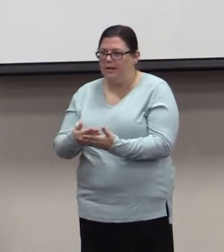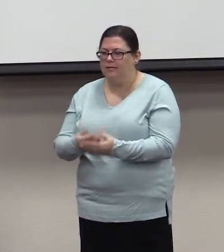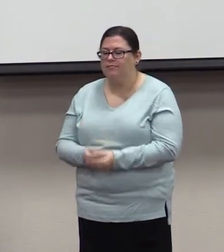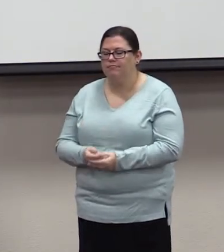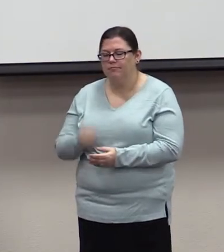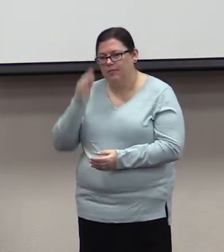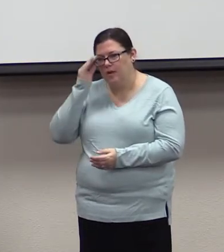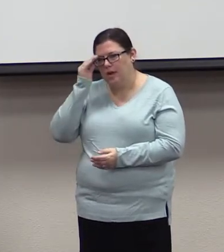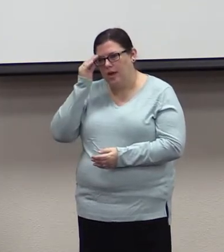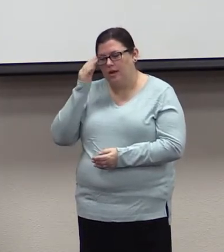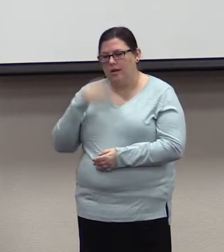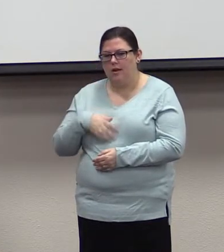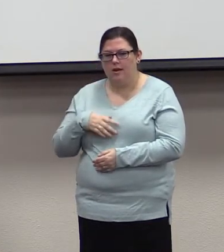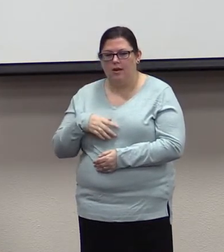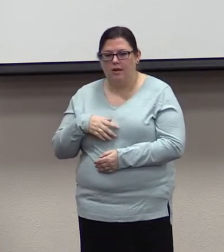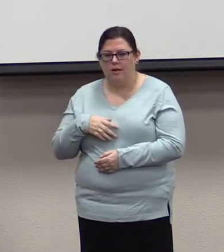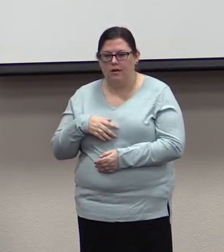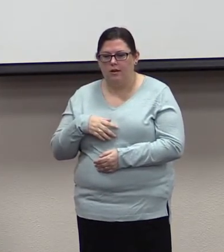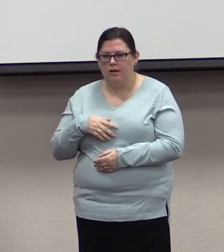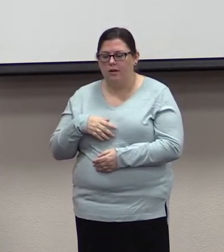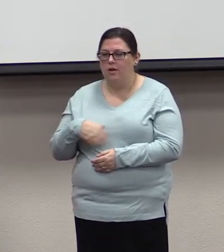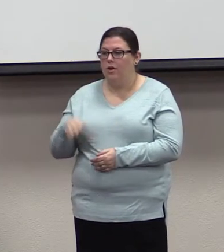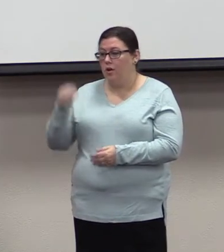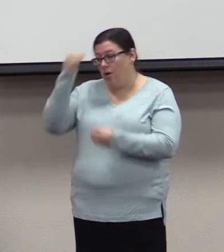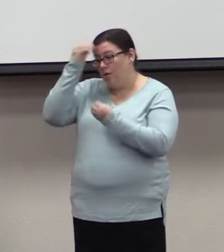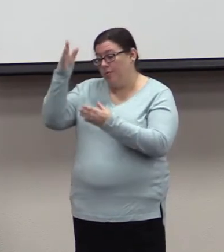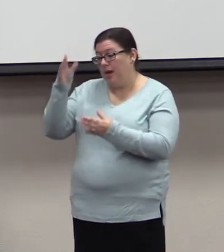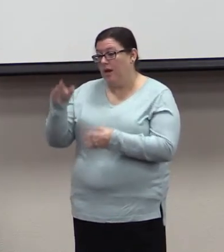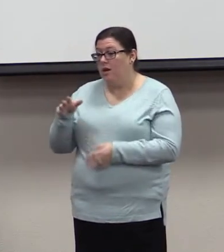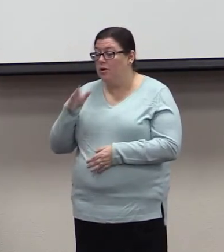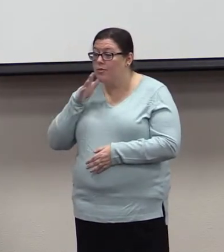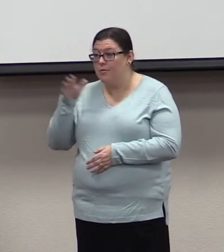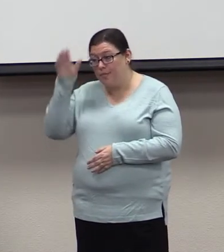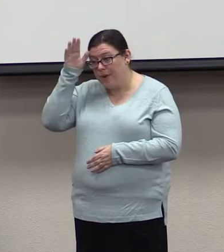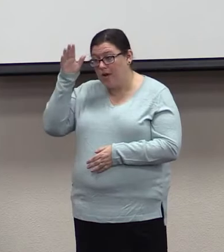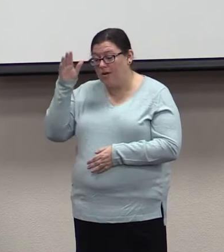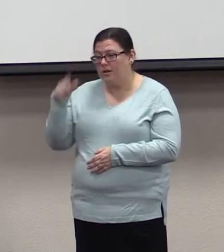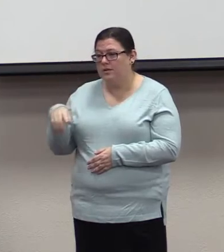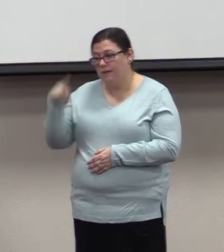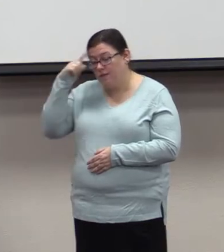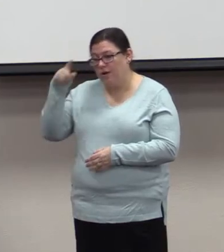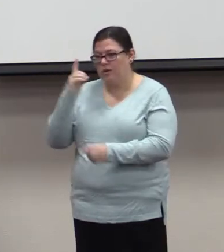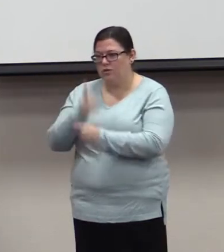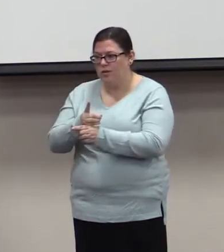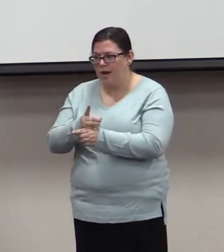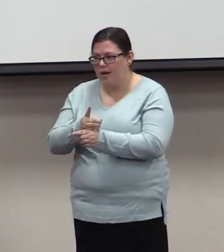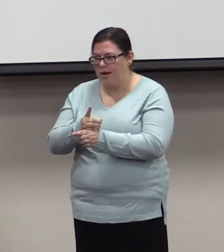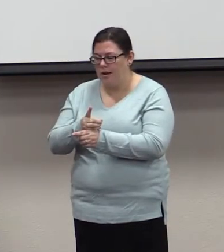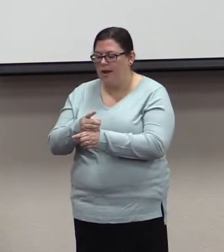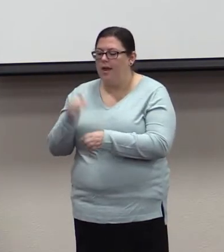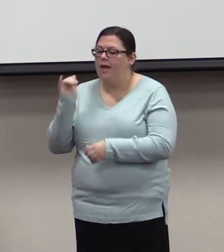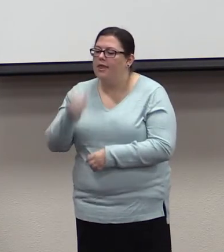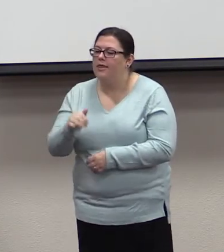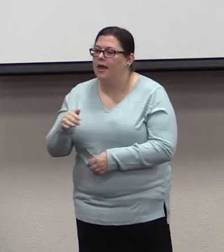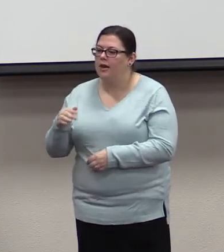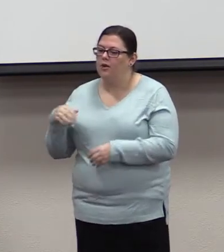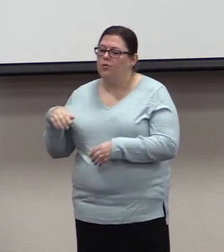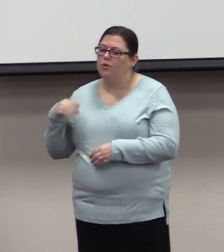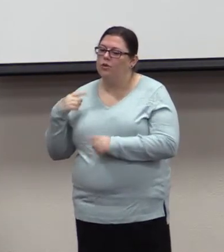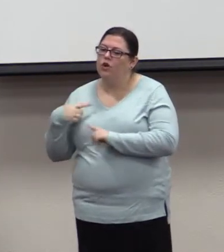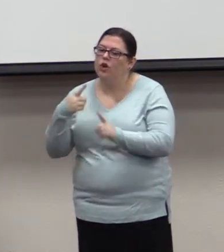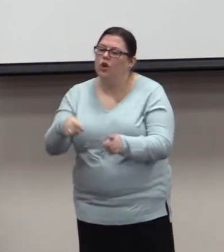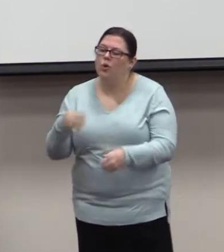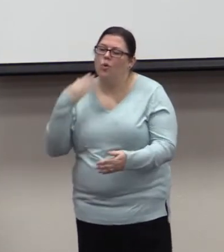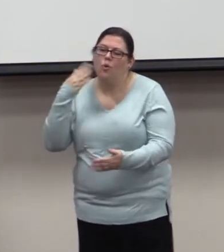you that you may live long in the land. The reason we were to behave as children is not to be